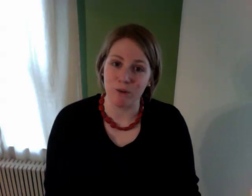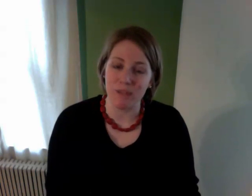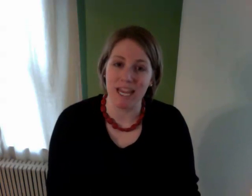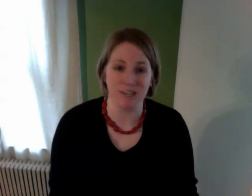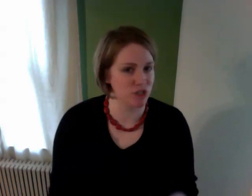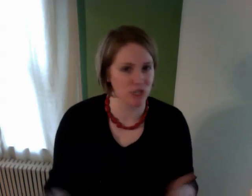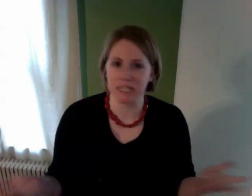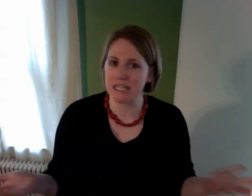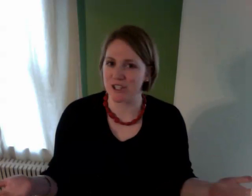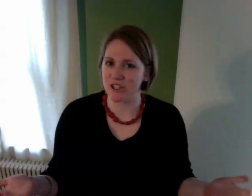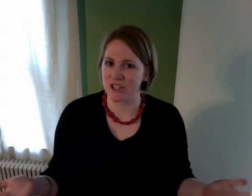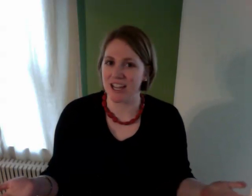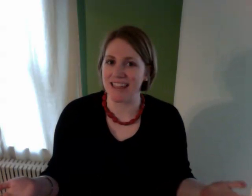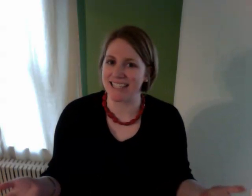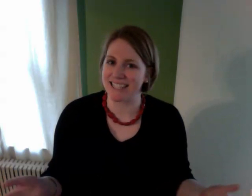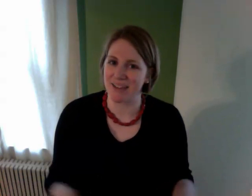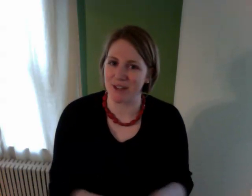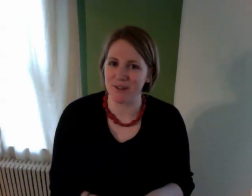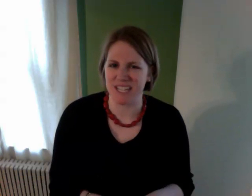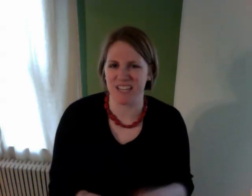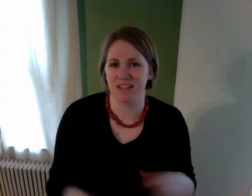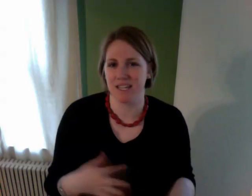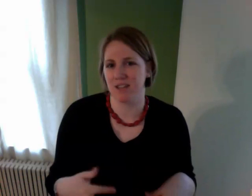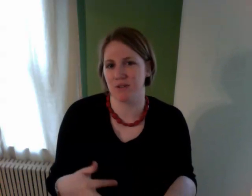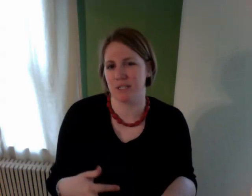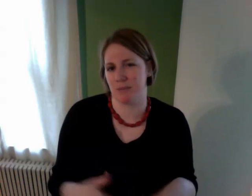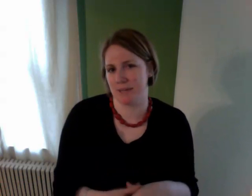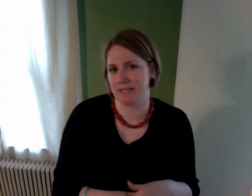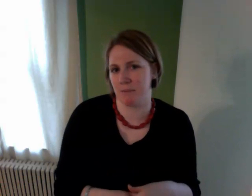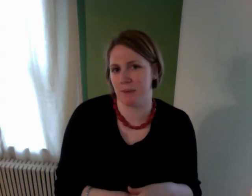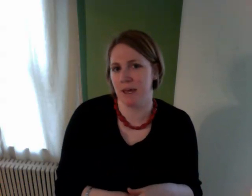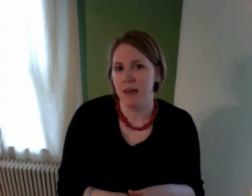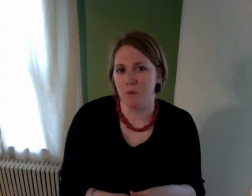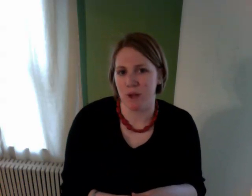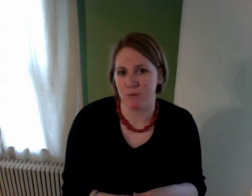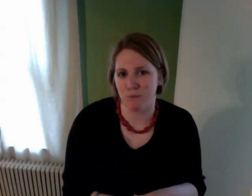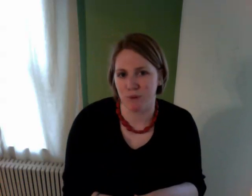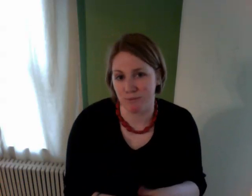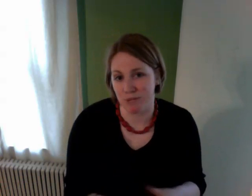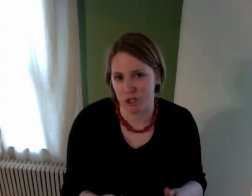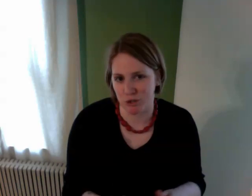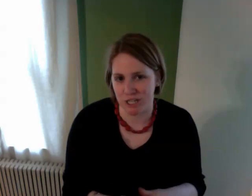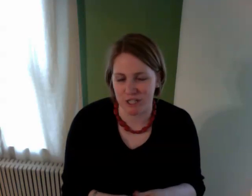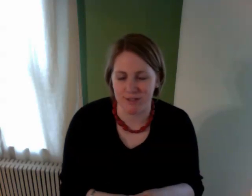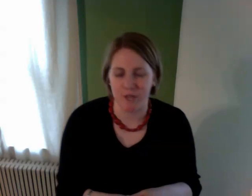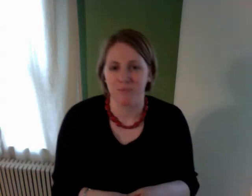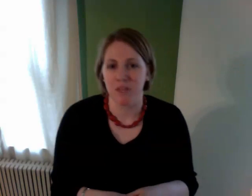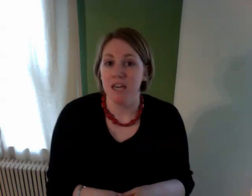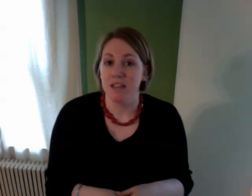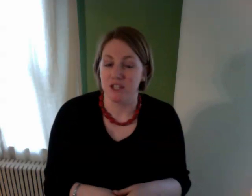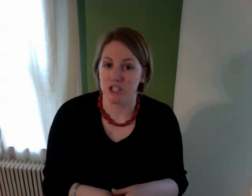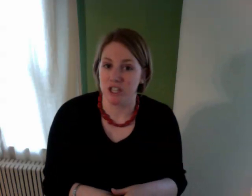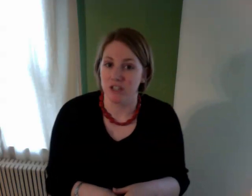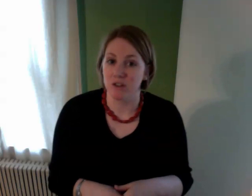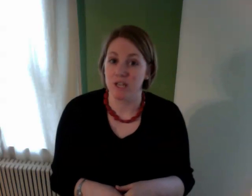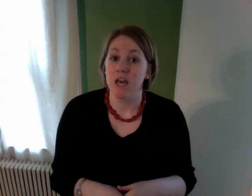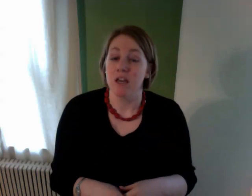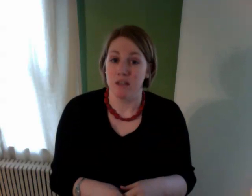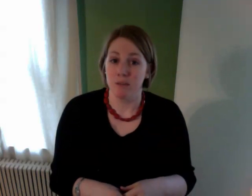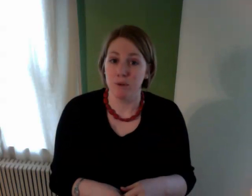and it's just called the edition song and this is how it goes and I'll take you through it step by step when I'm done showing it to you so the edition song goes numbers